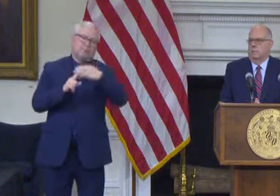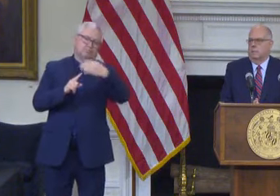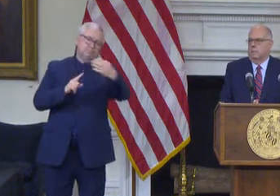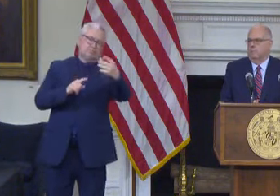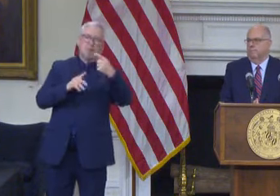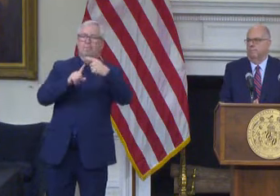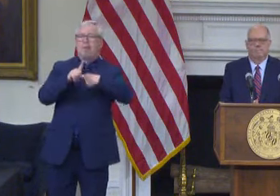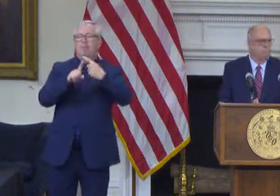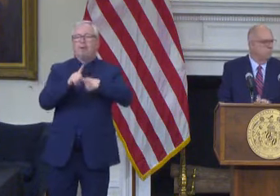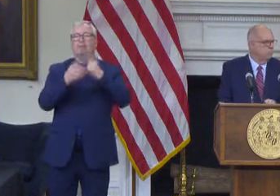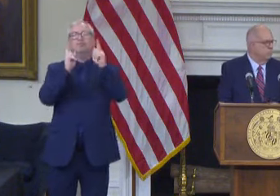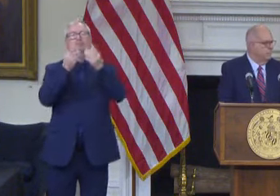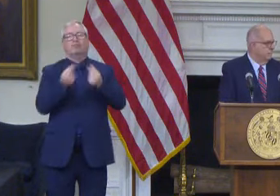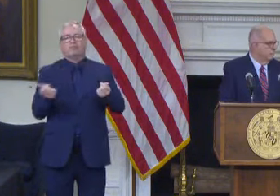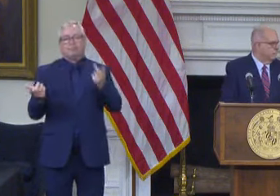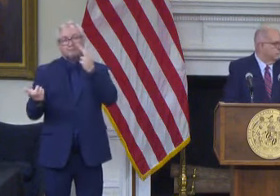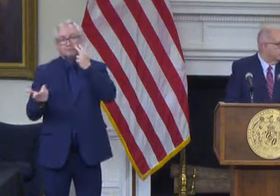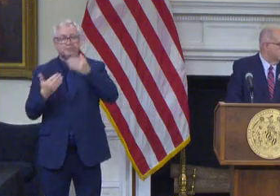happen in the next election